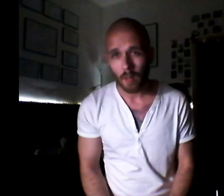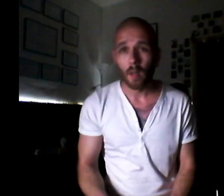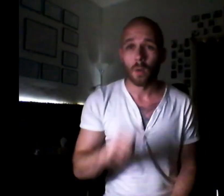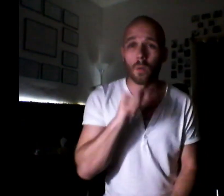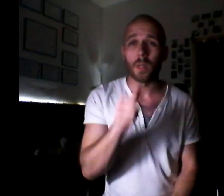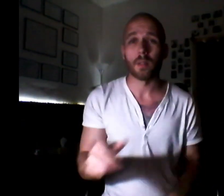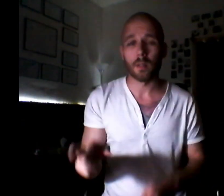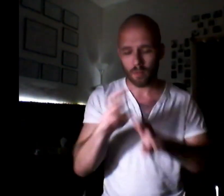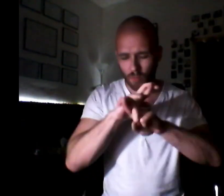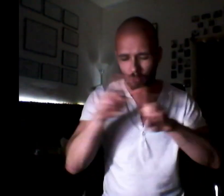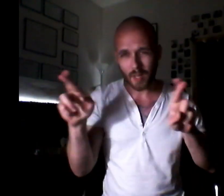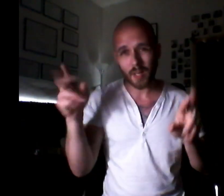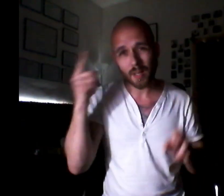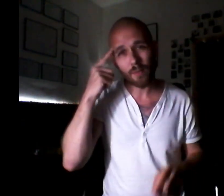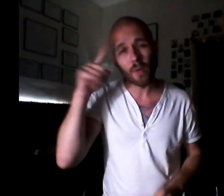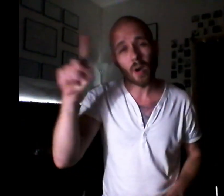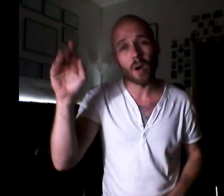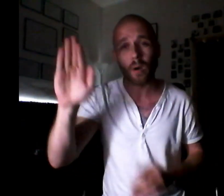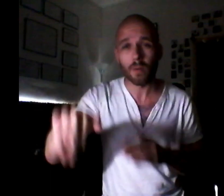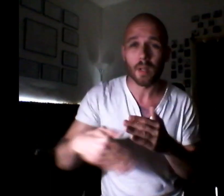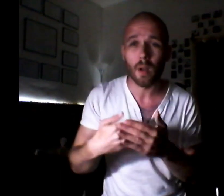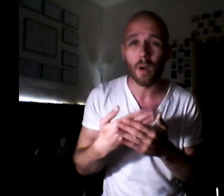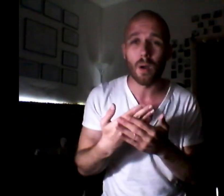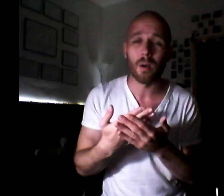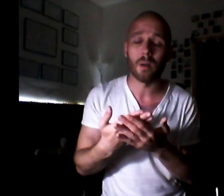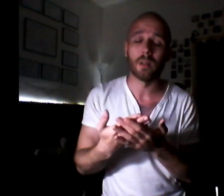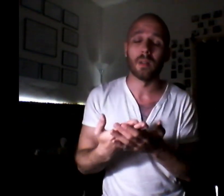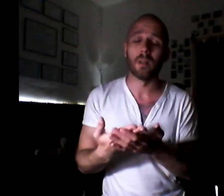I wasn't ready for it all